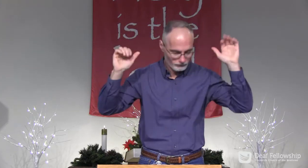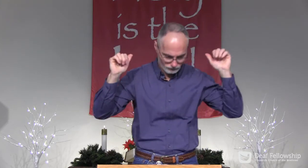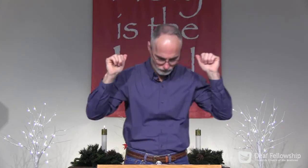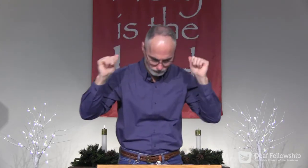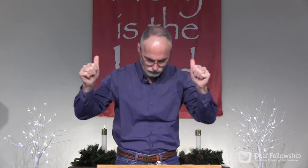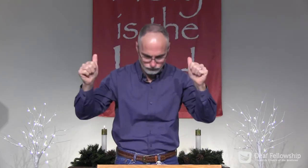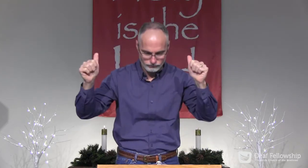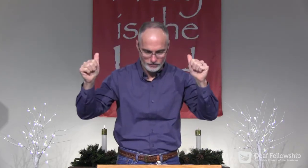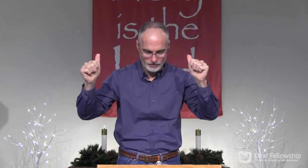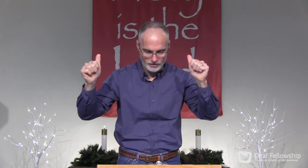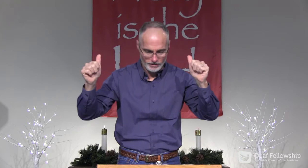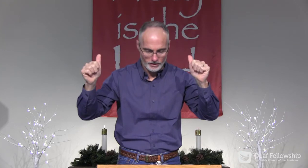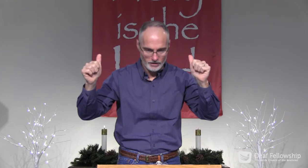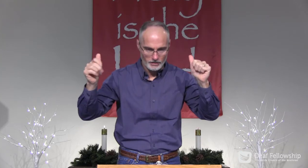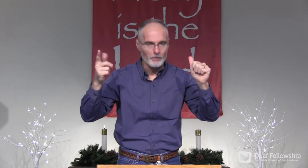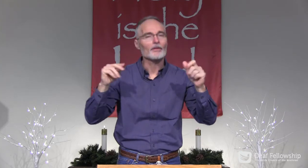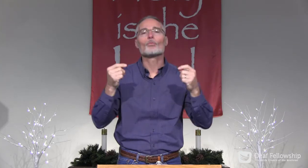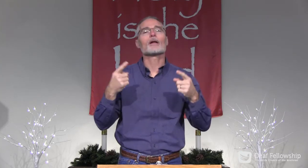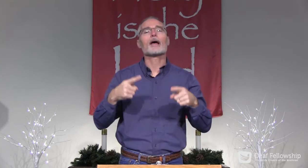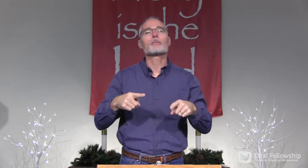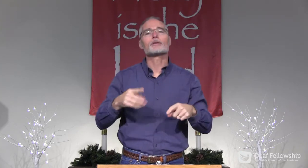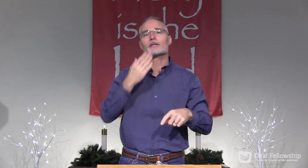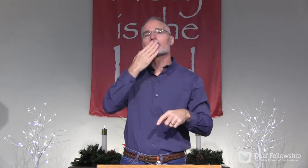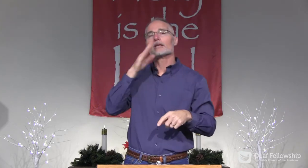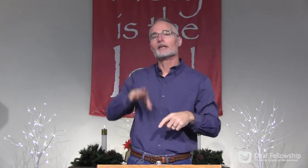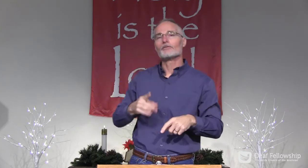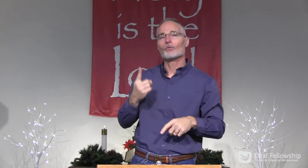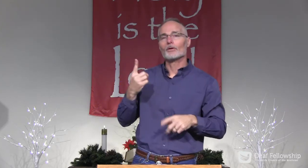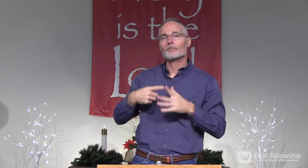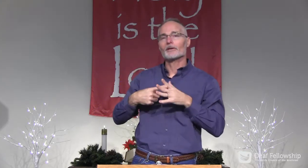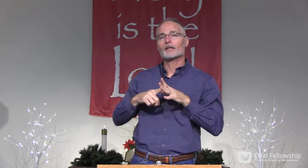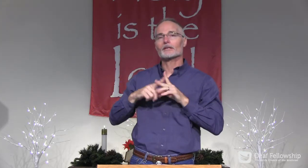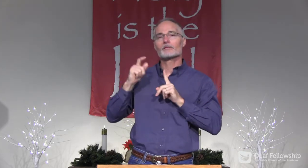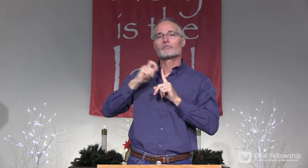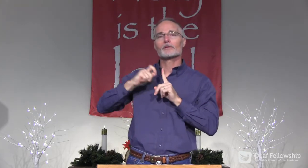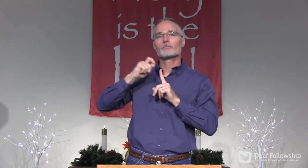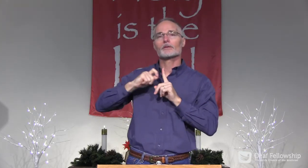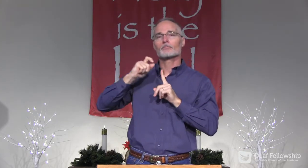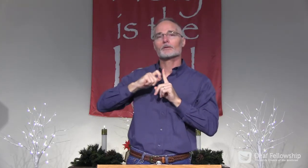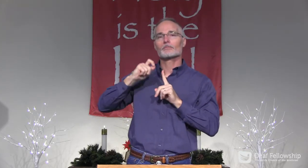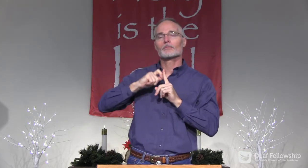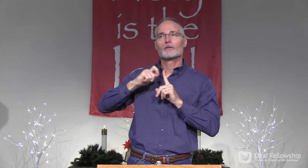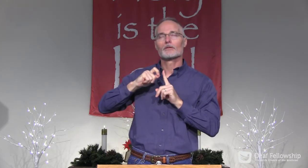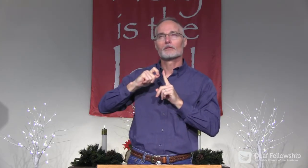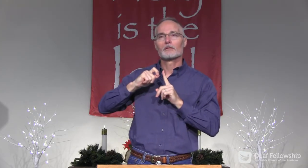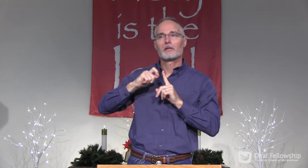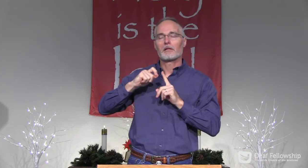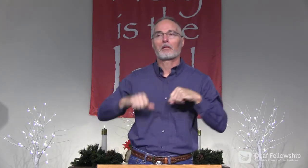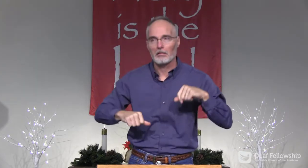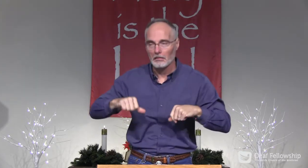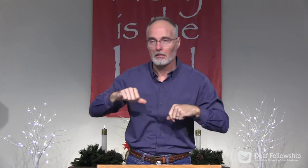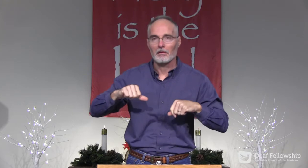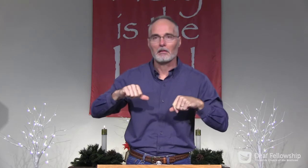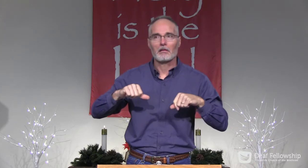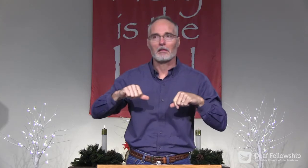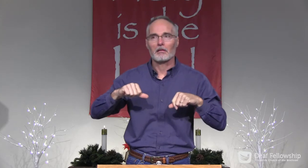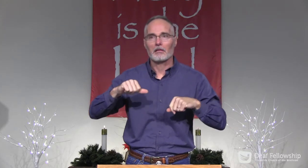you know, we say, okay, I'm going to trust and let go, but then what happens? The evil one starts to pick on us,